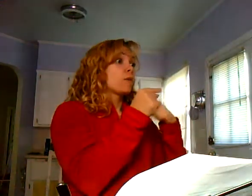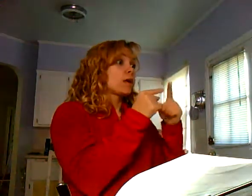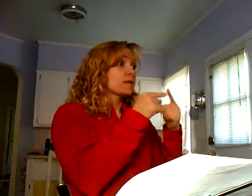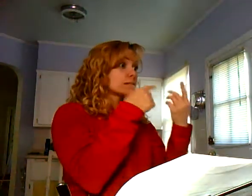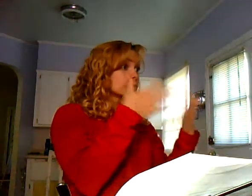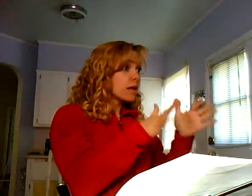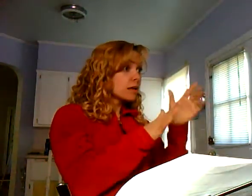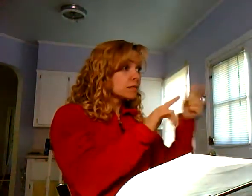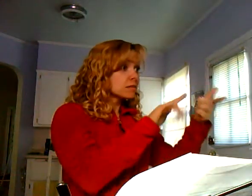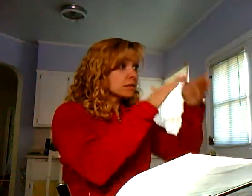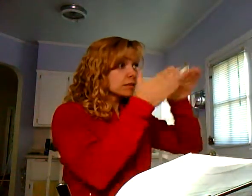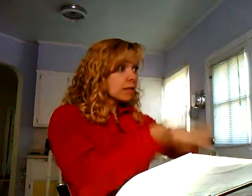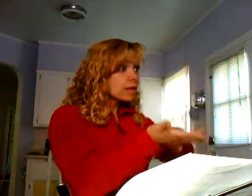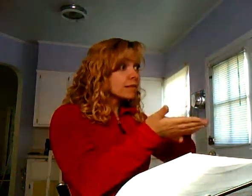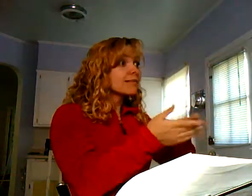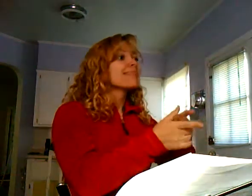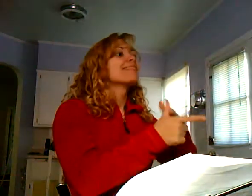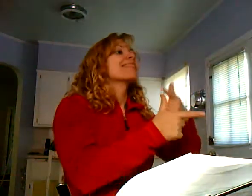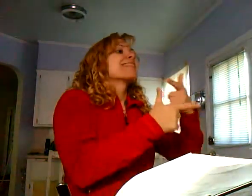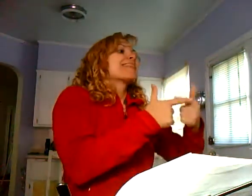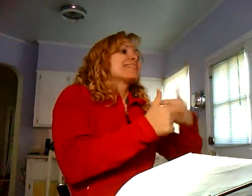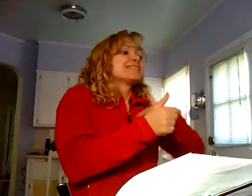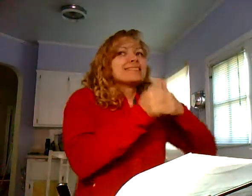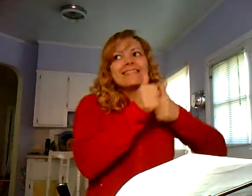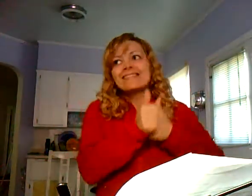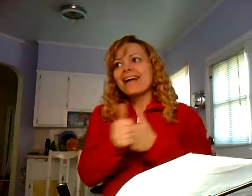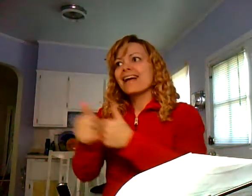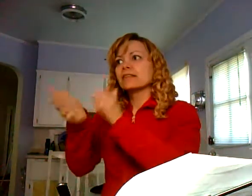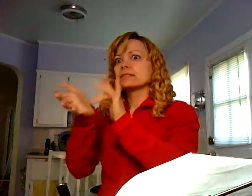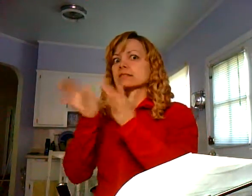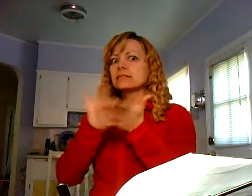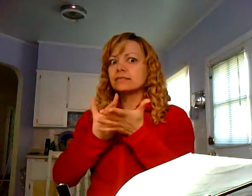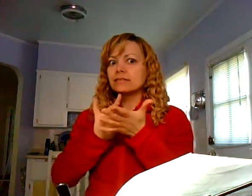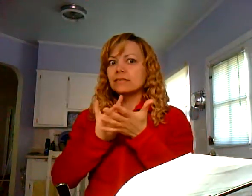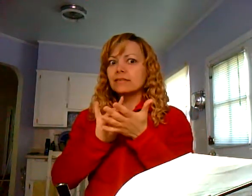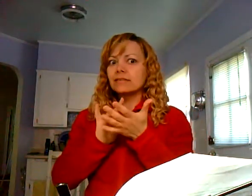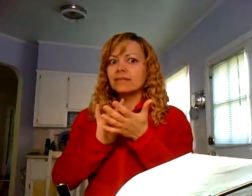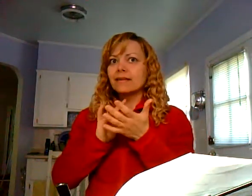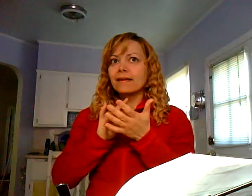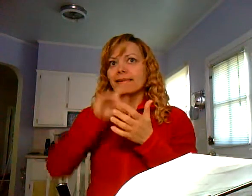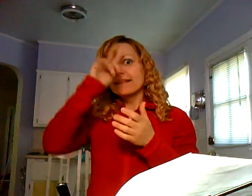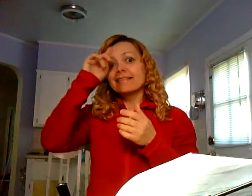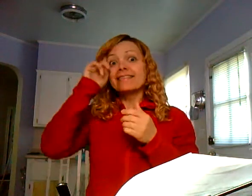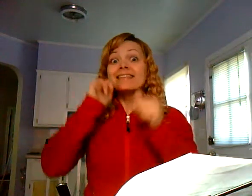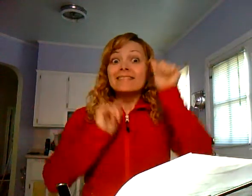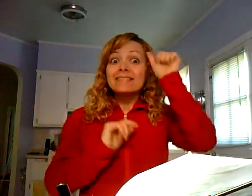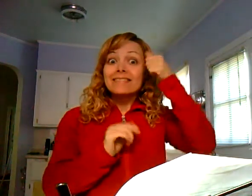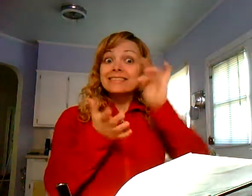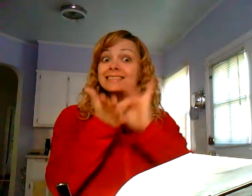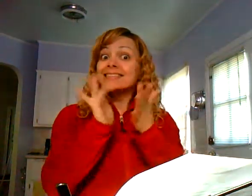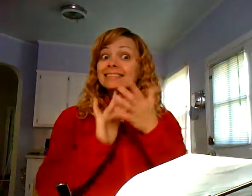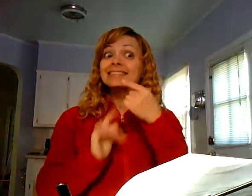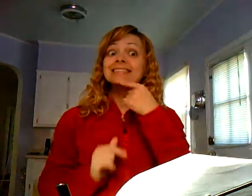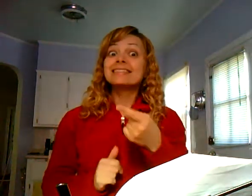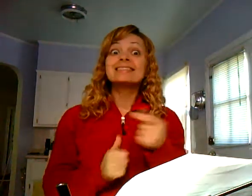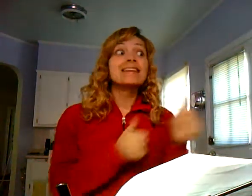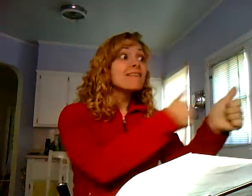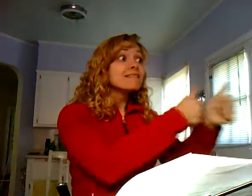responsibility. He needed to take care of his parents, and then when they died, he was free to follow Jesus. But